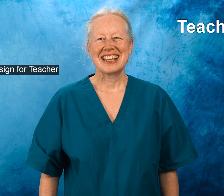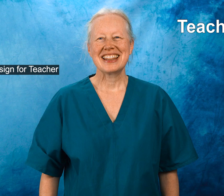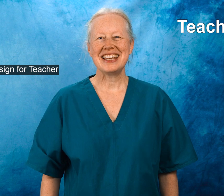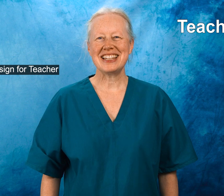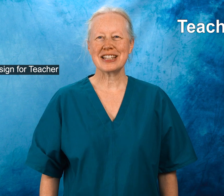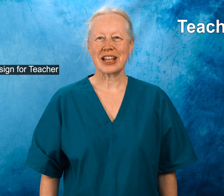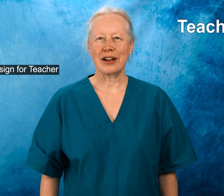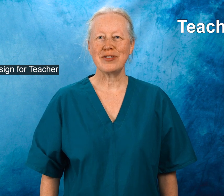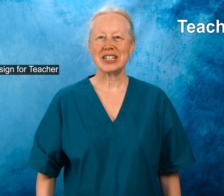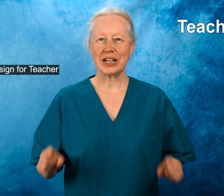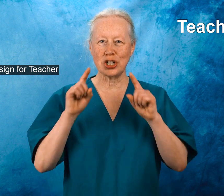This is the sign for teacher.